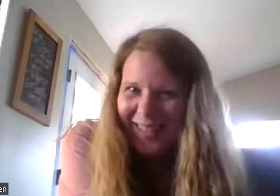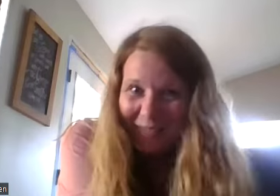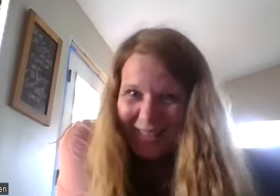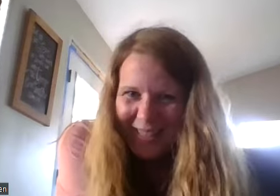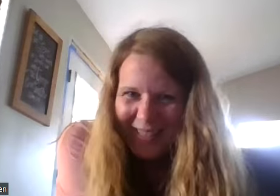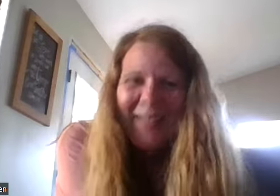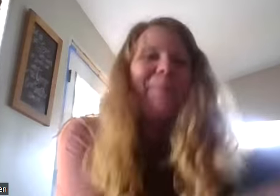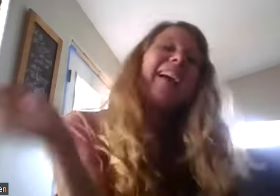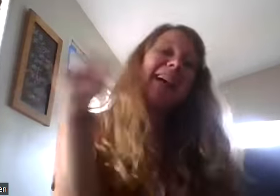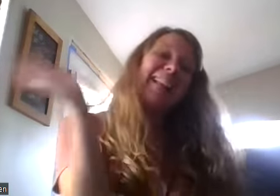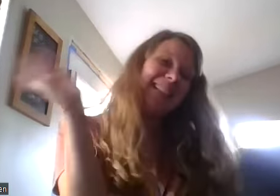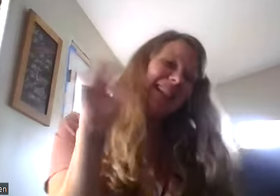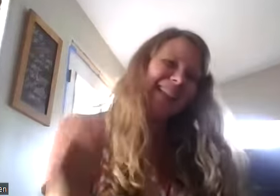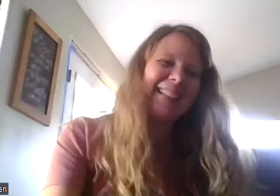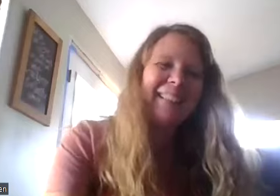think it's really silly. All right, see you guys later.